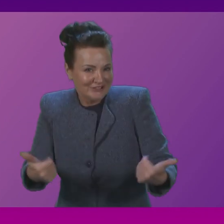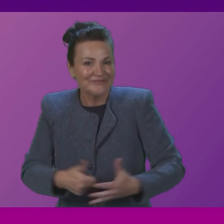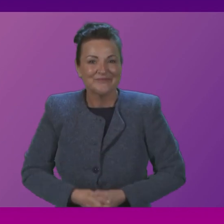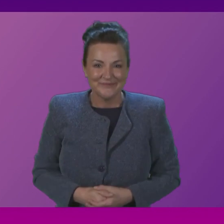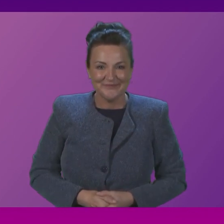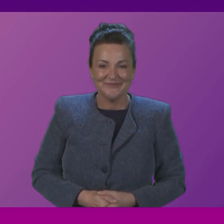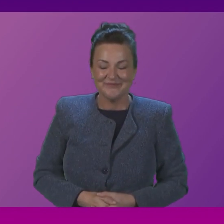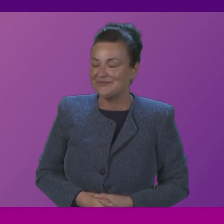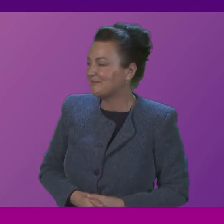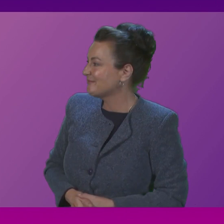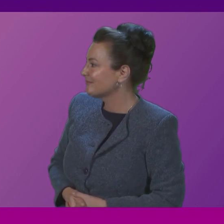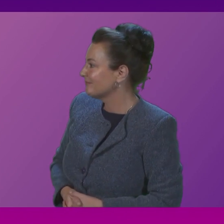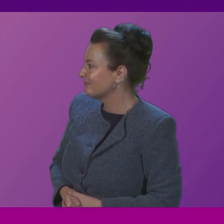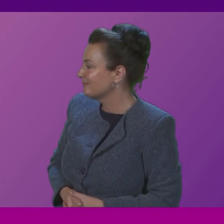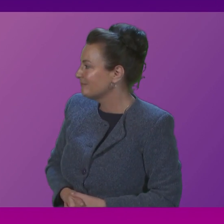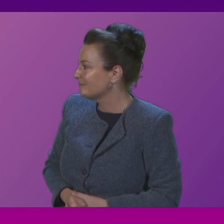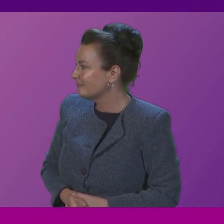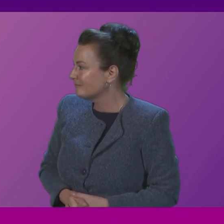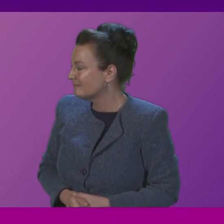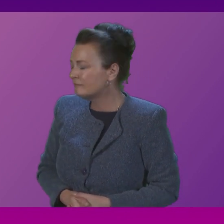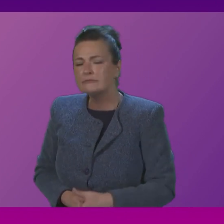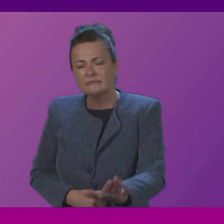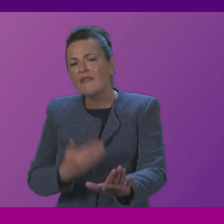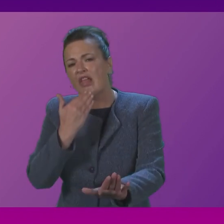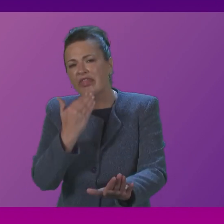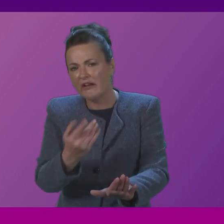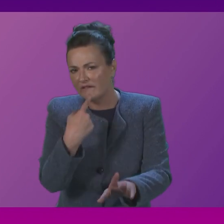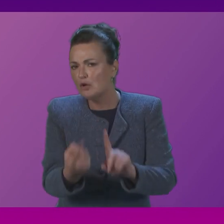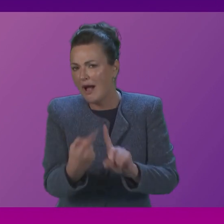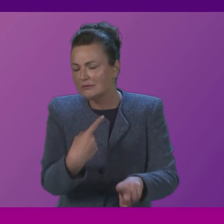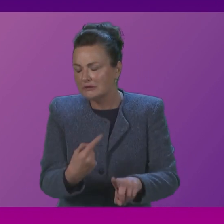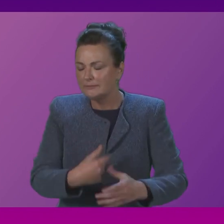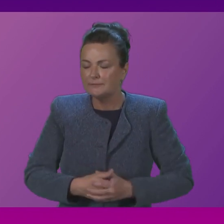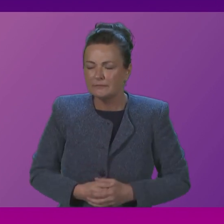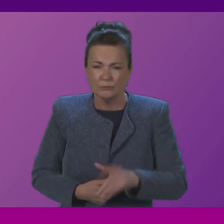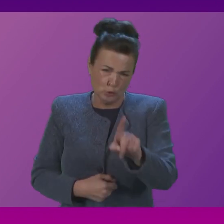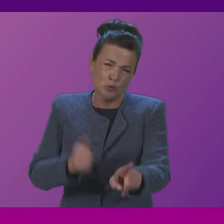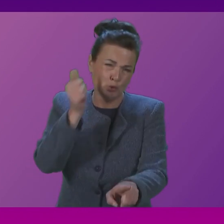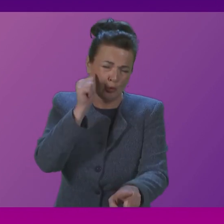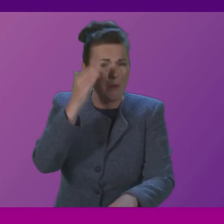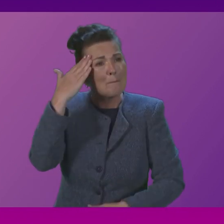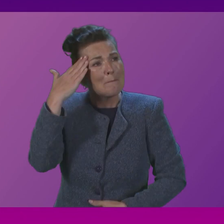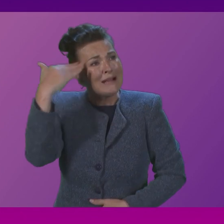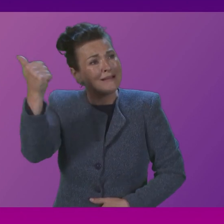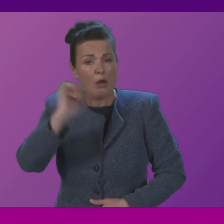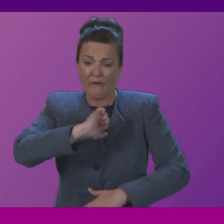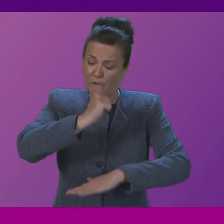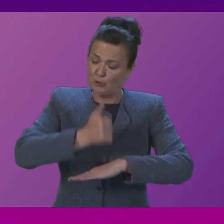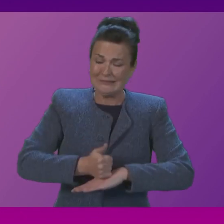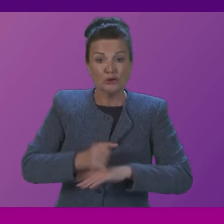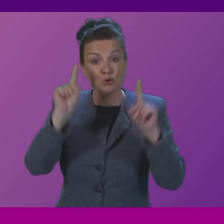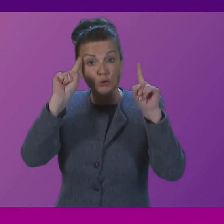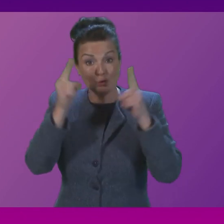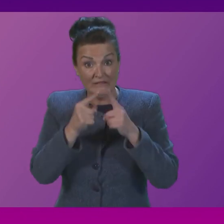I thank the first minister for her answer she will know that the mental health foundation university scotland